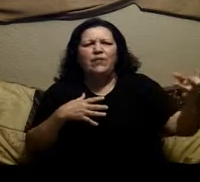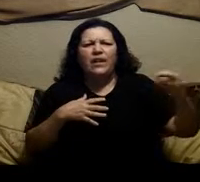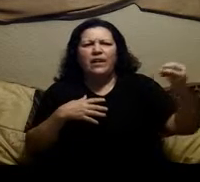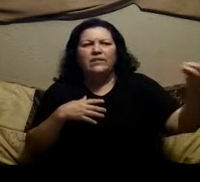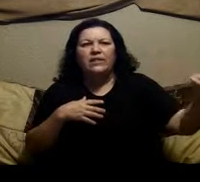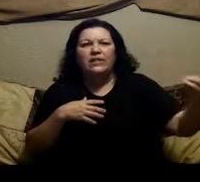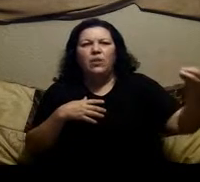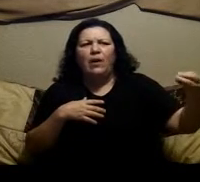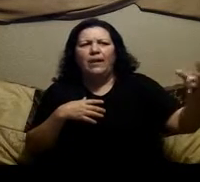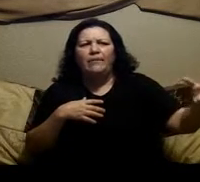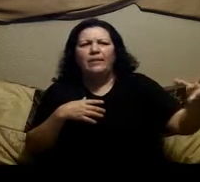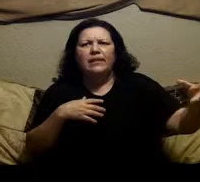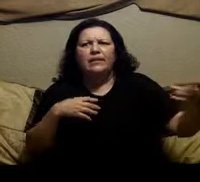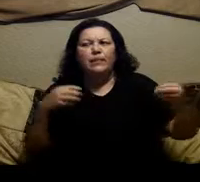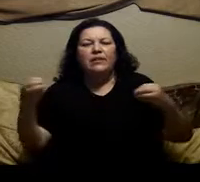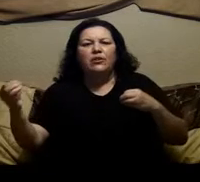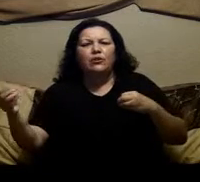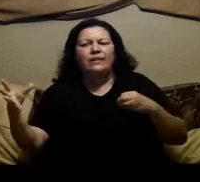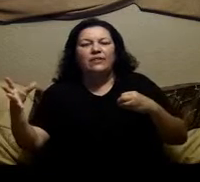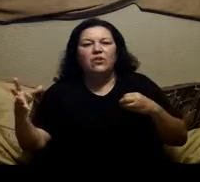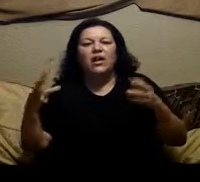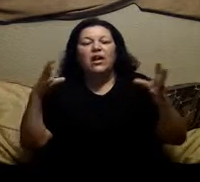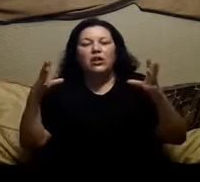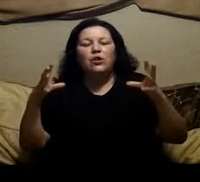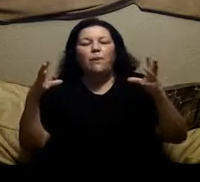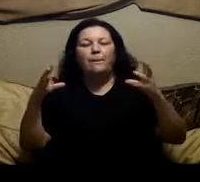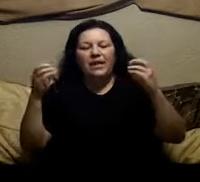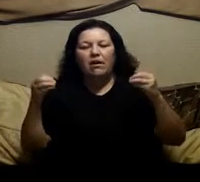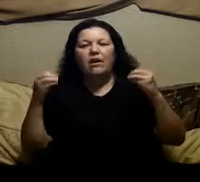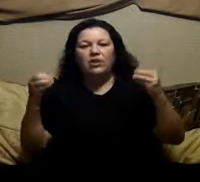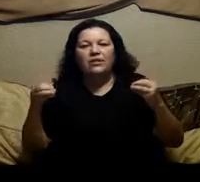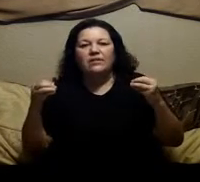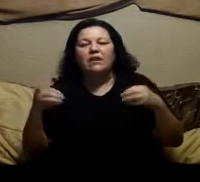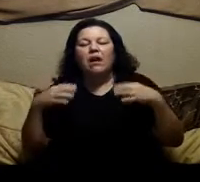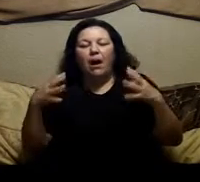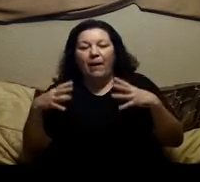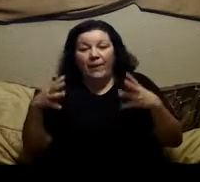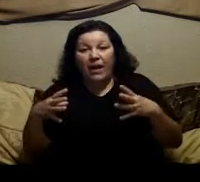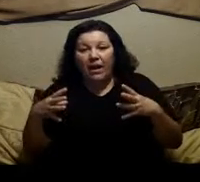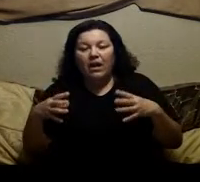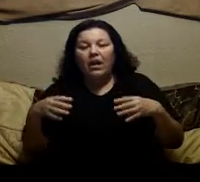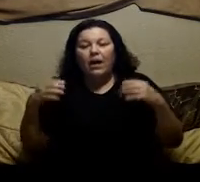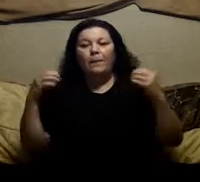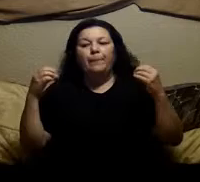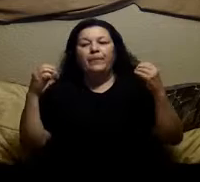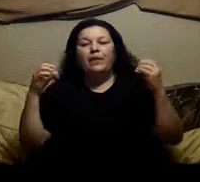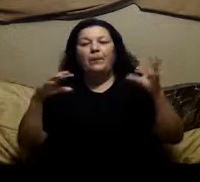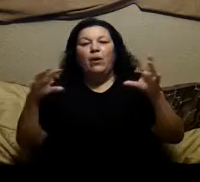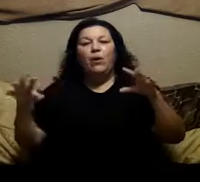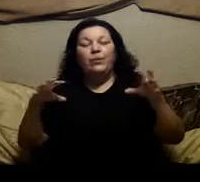i feel that i constantly need to go out and have that slice of pizza or drink that soda you know be conscious about that um about what